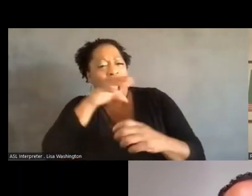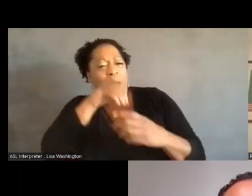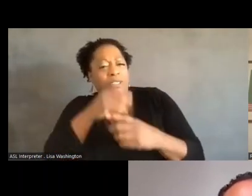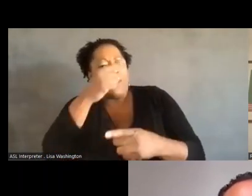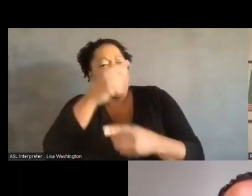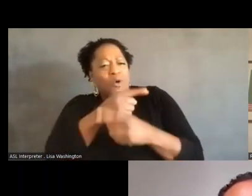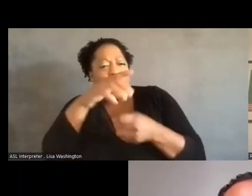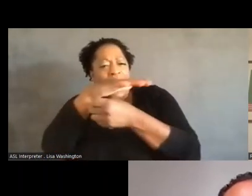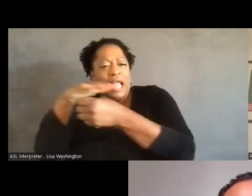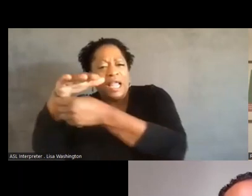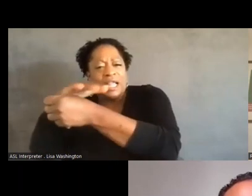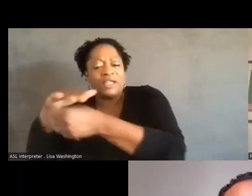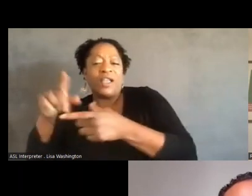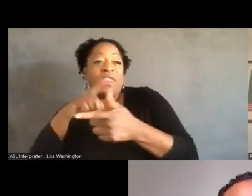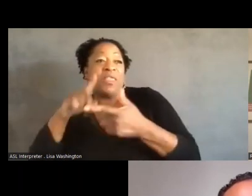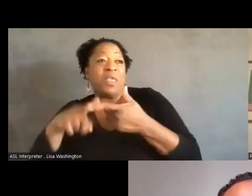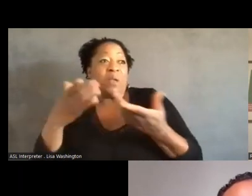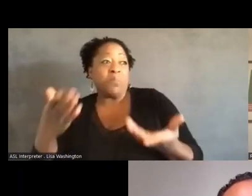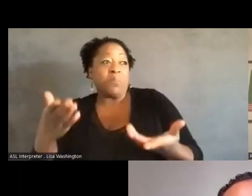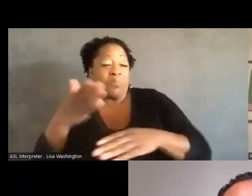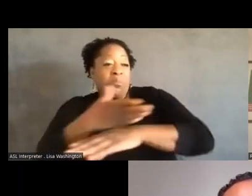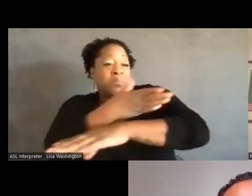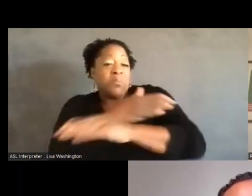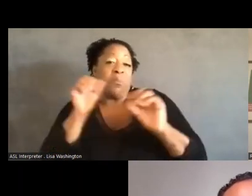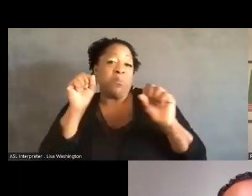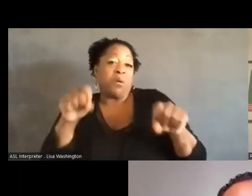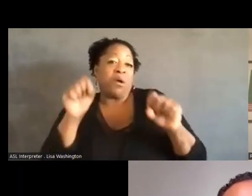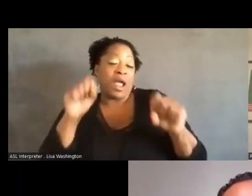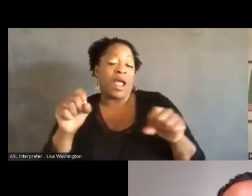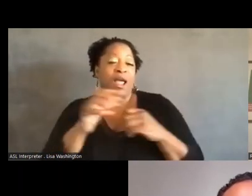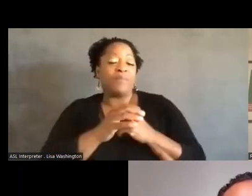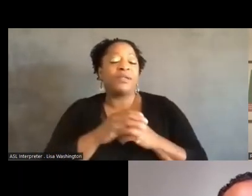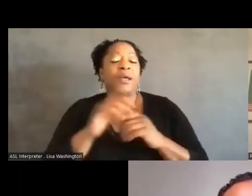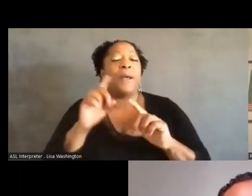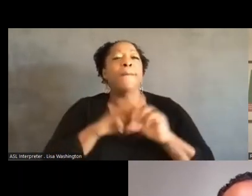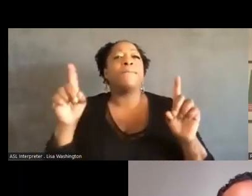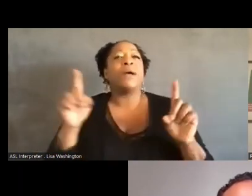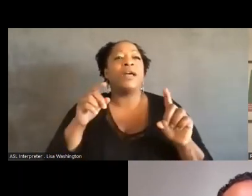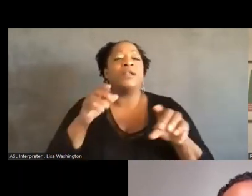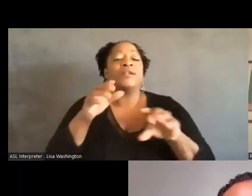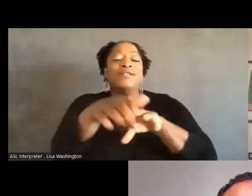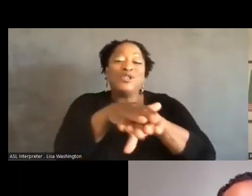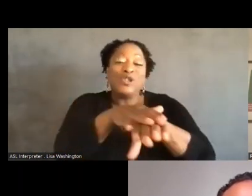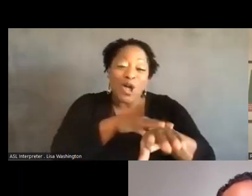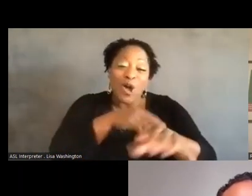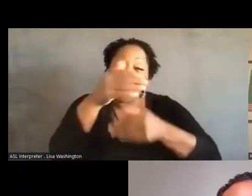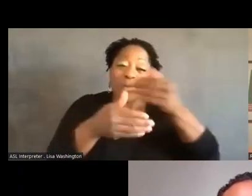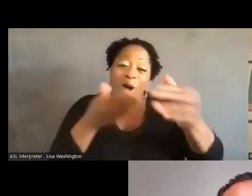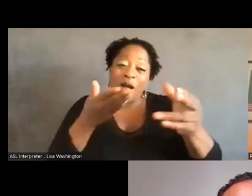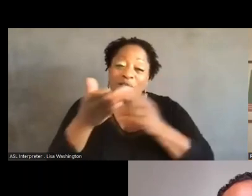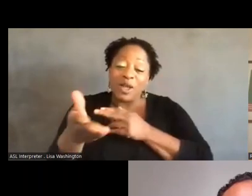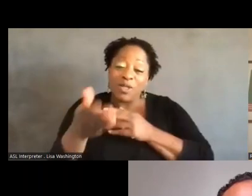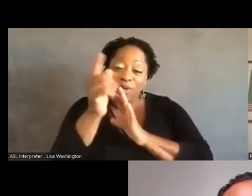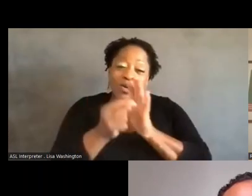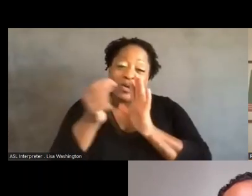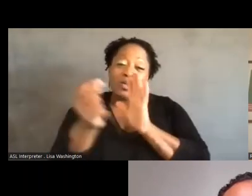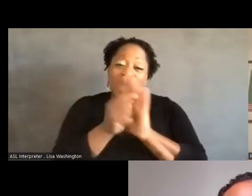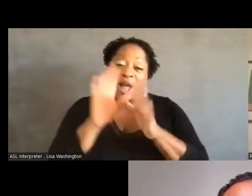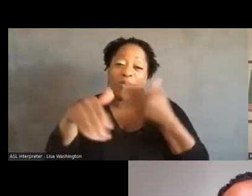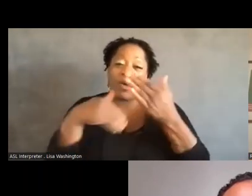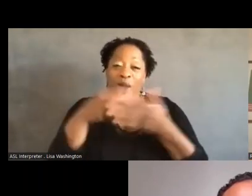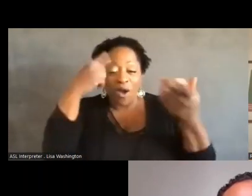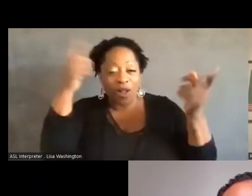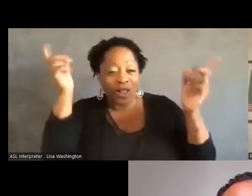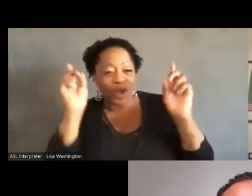agree as a coalition, and this took time to come to that, um, you know, that's why the demand is